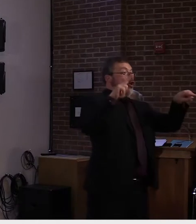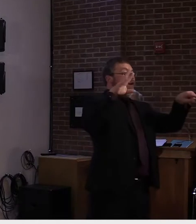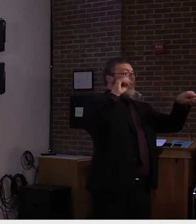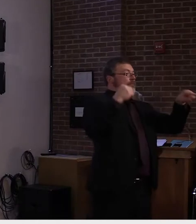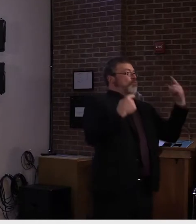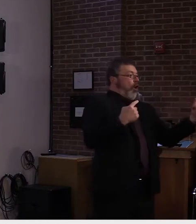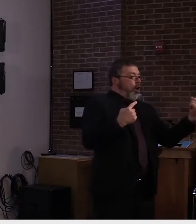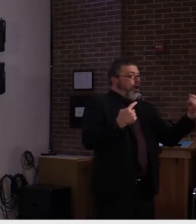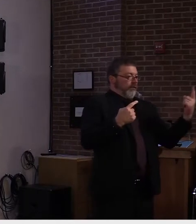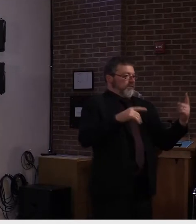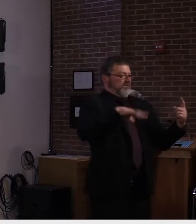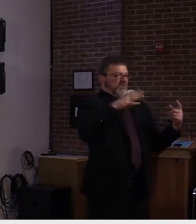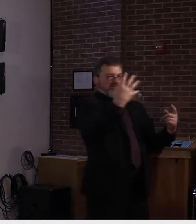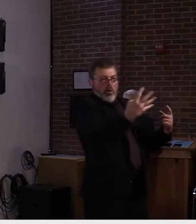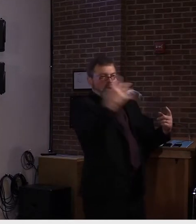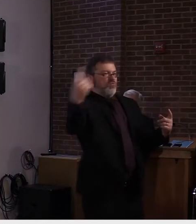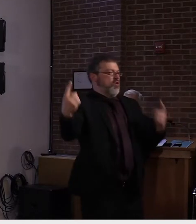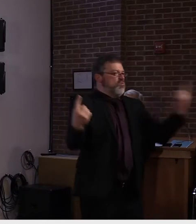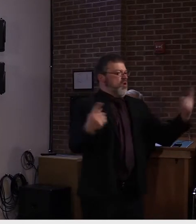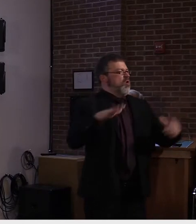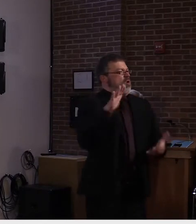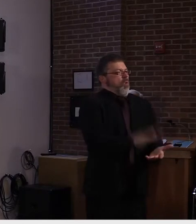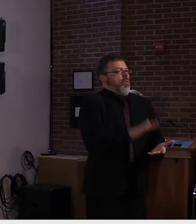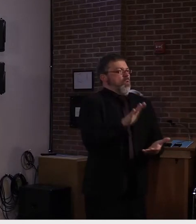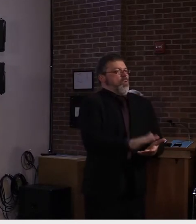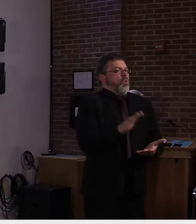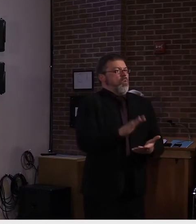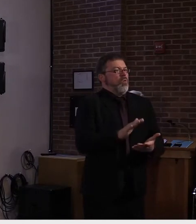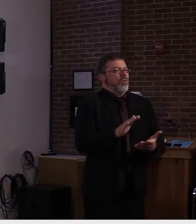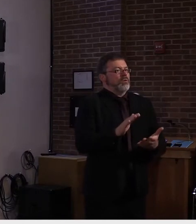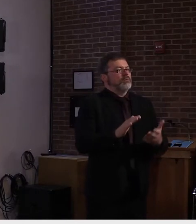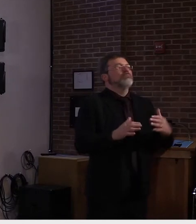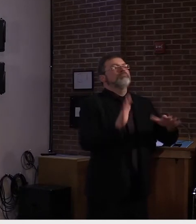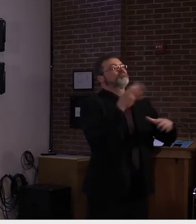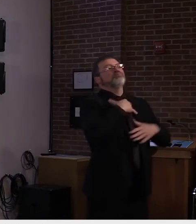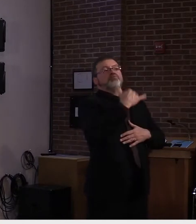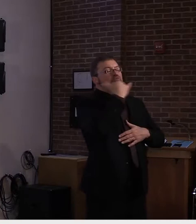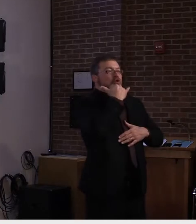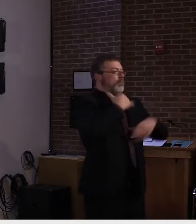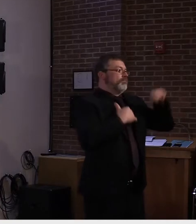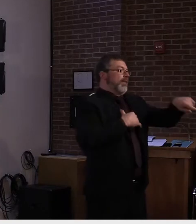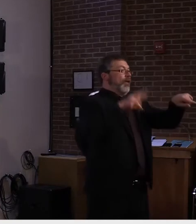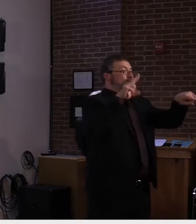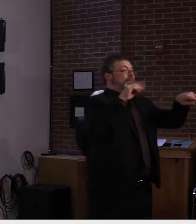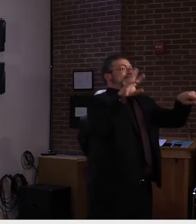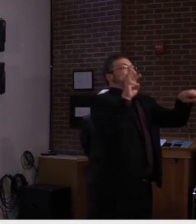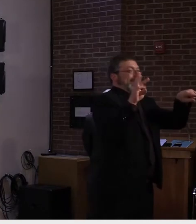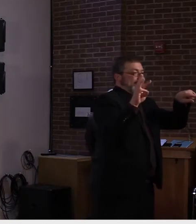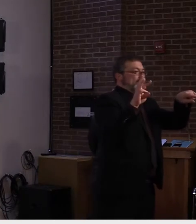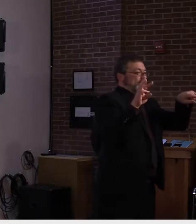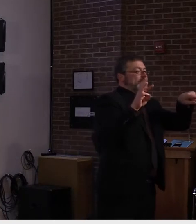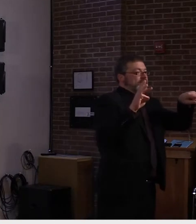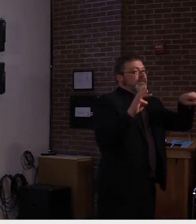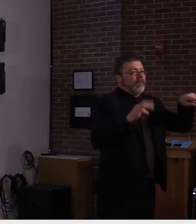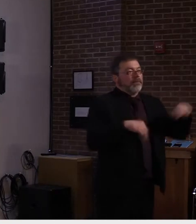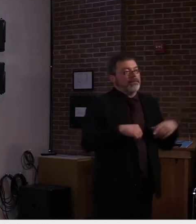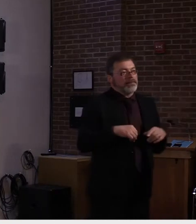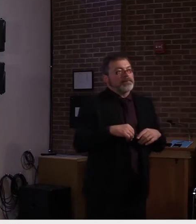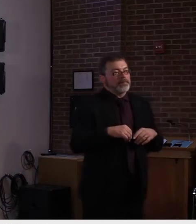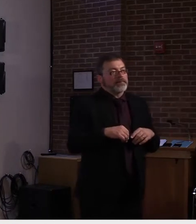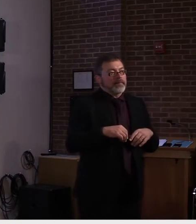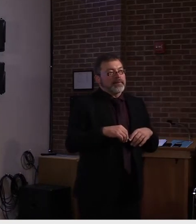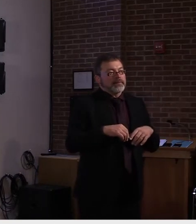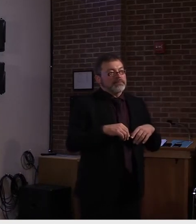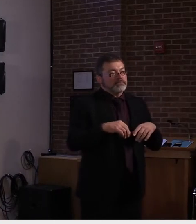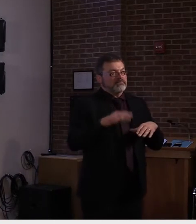While we understand hearing about new cases of COVID-19 is cause for concern, these positive tests mean